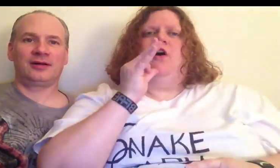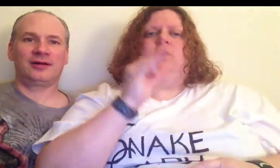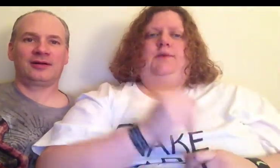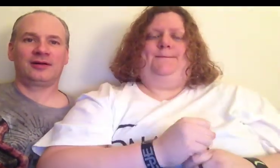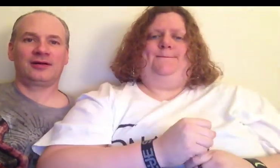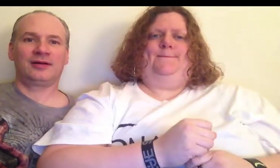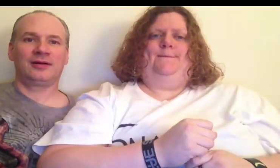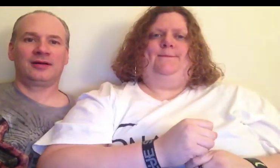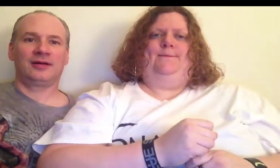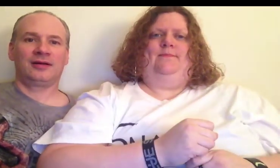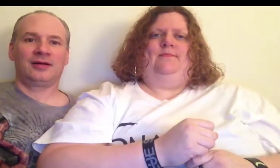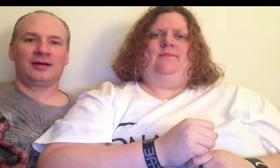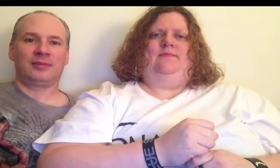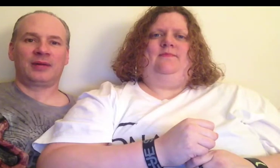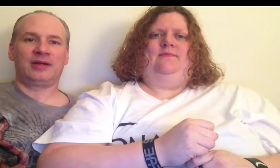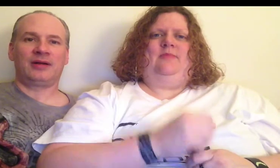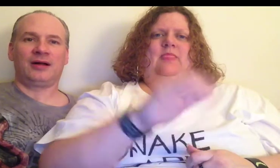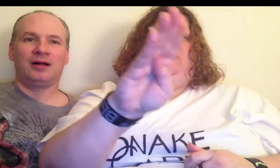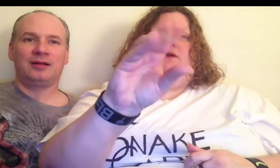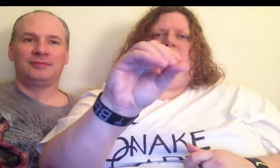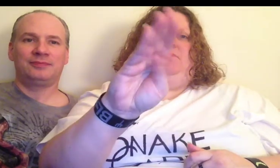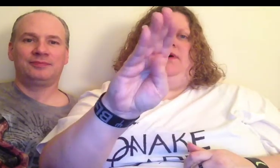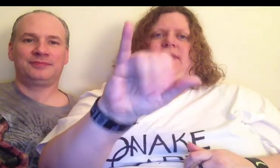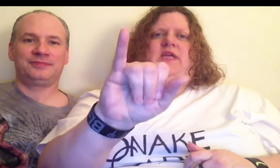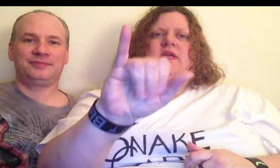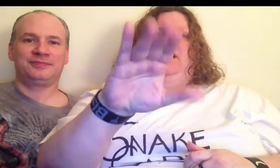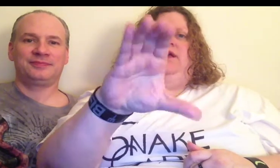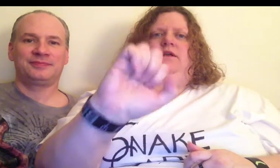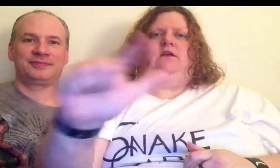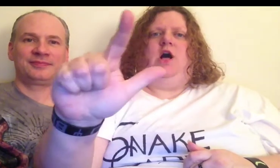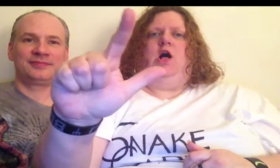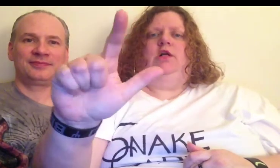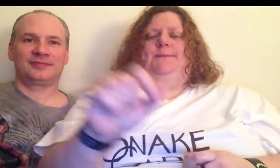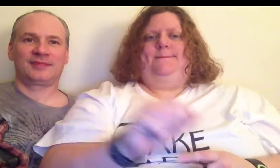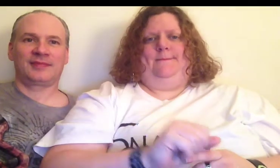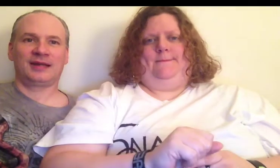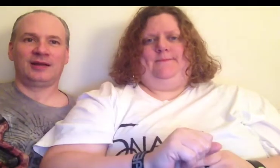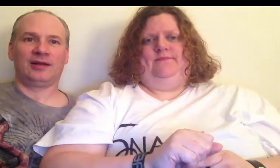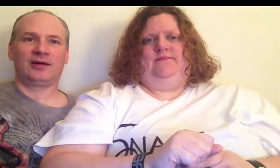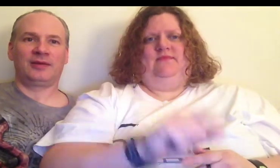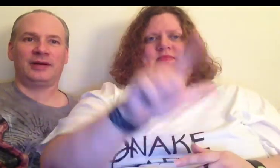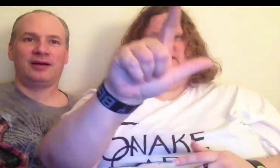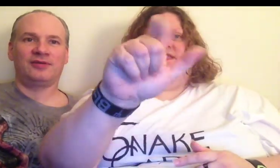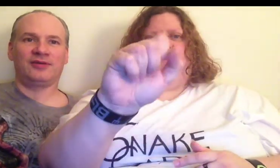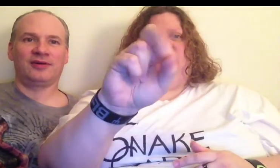Bobby Call, Laura Berenger,